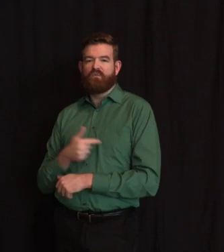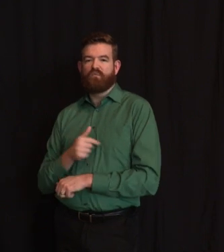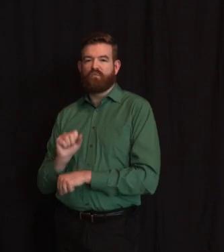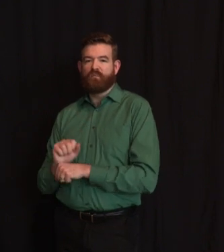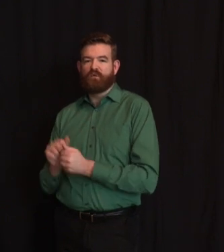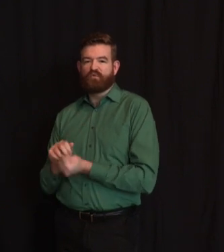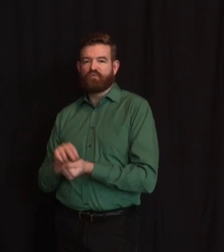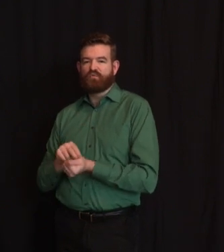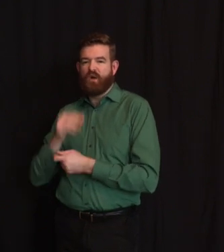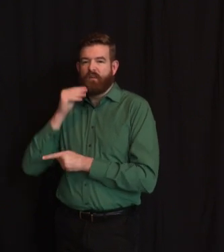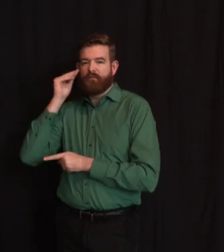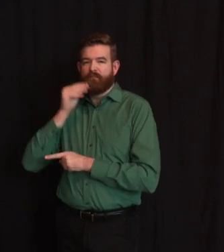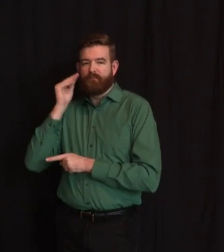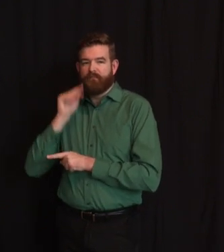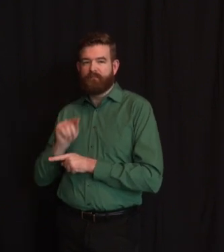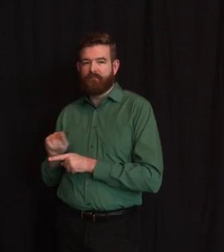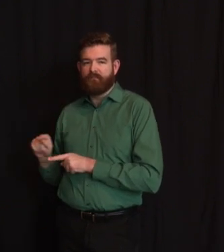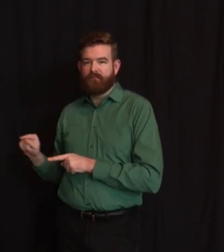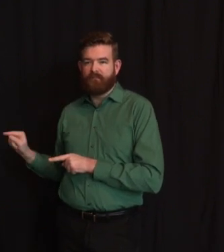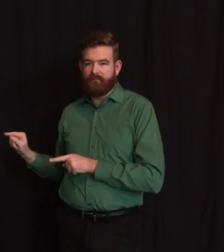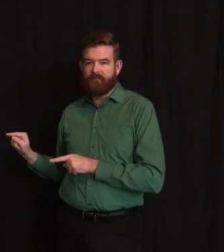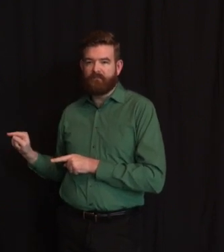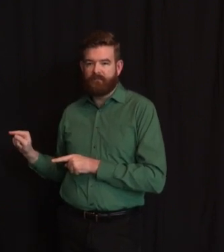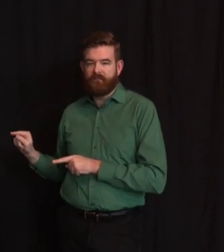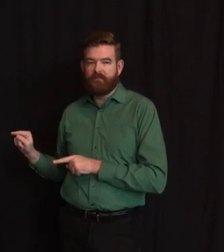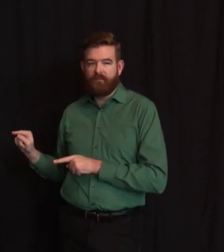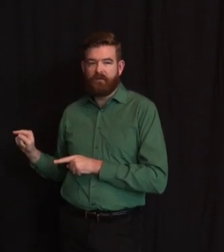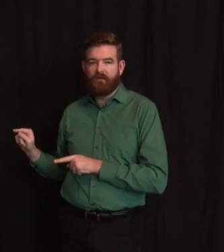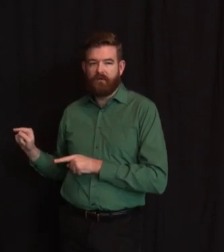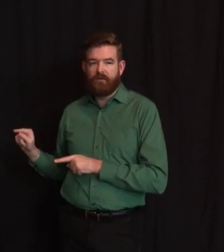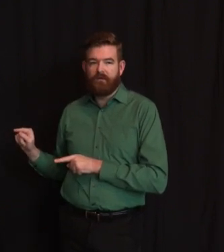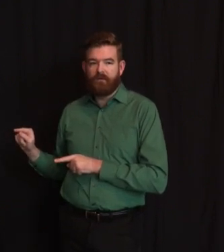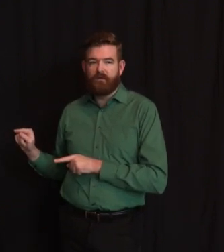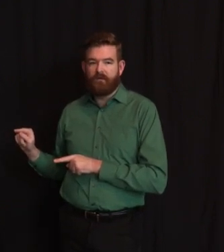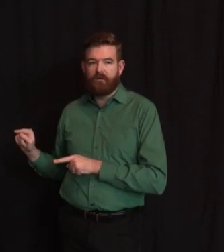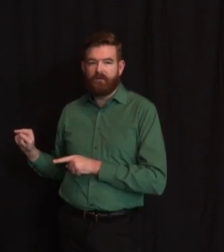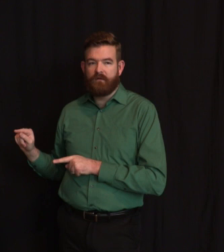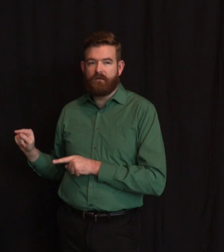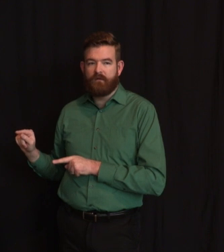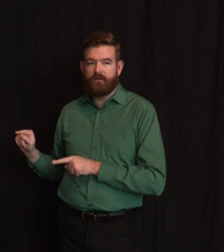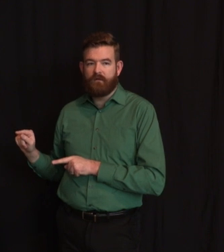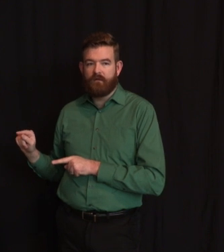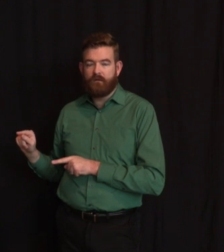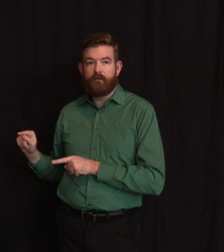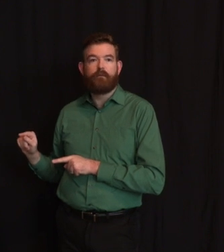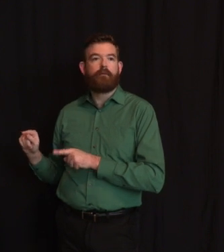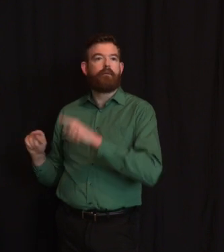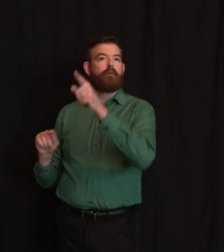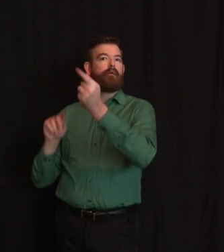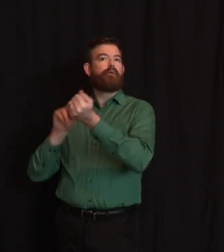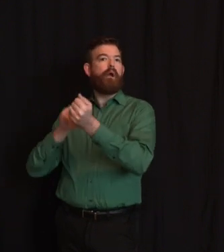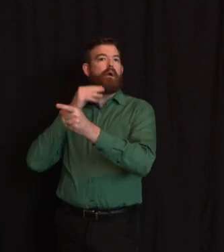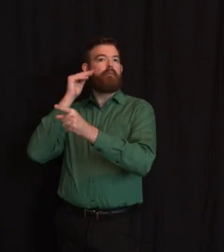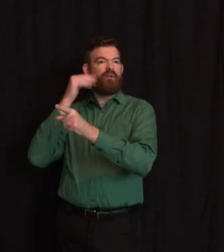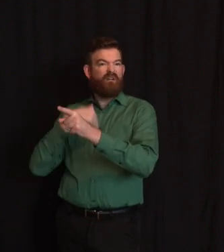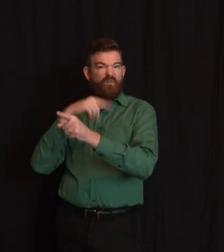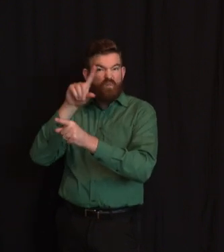is, this is sobering, as sobering as it gets, both in New Jersey, around the country, and frankly, around the world.